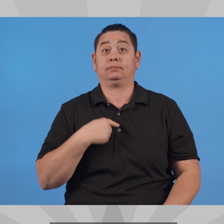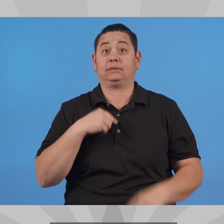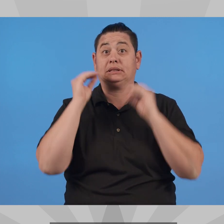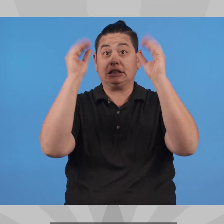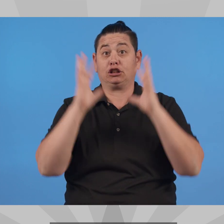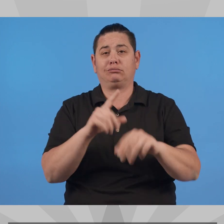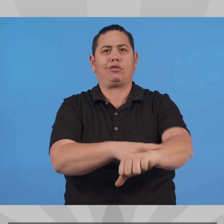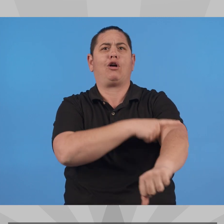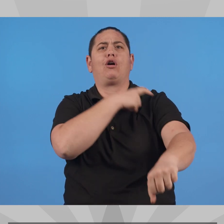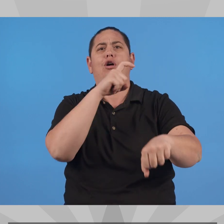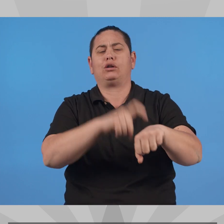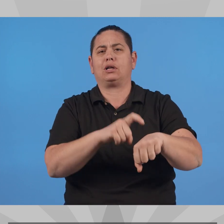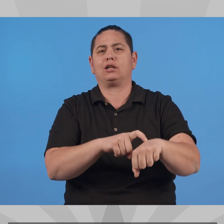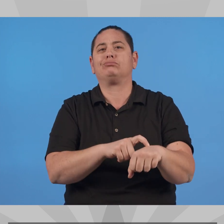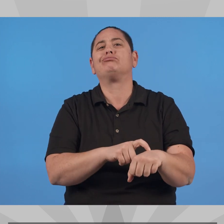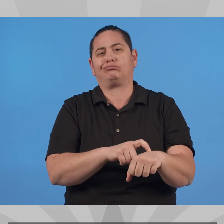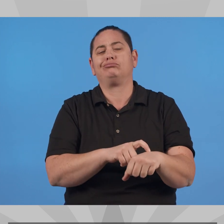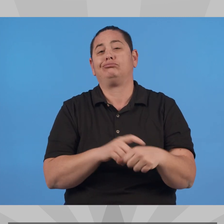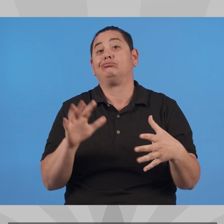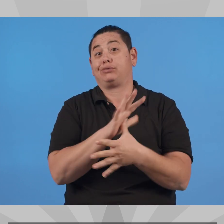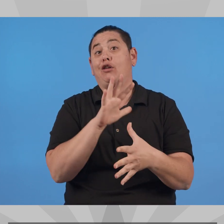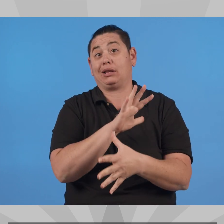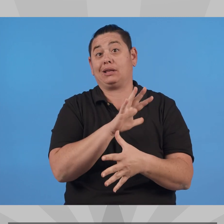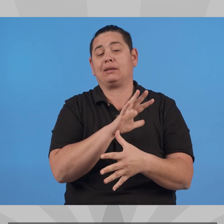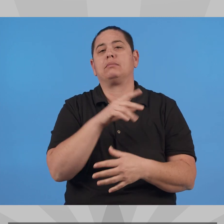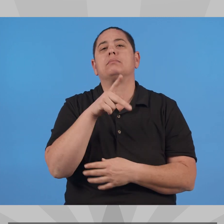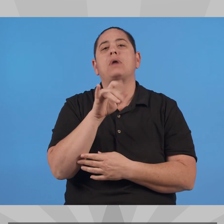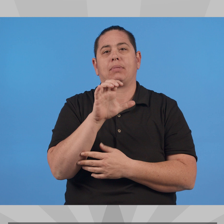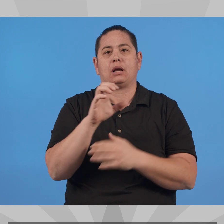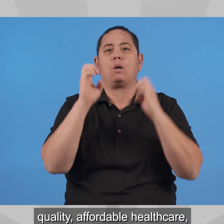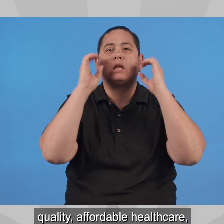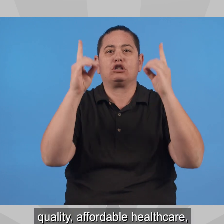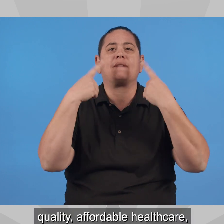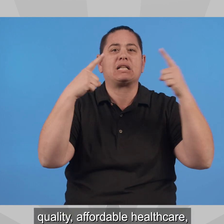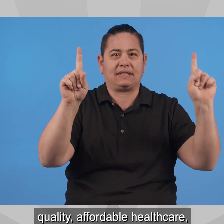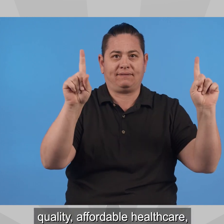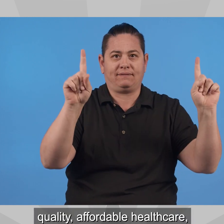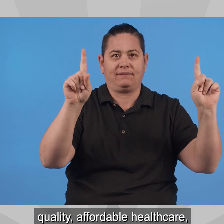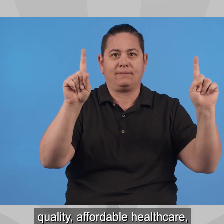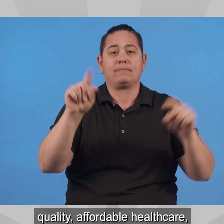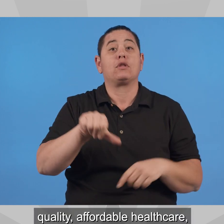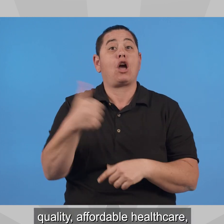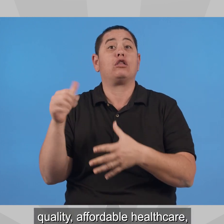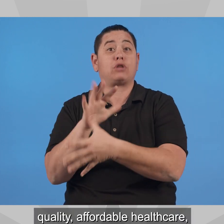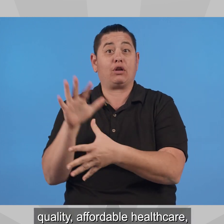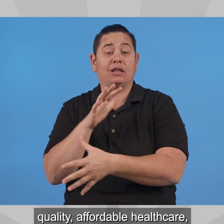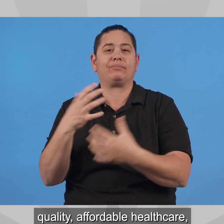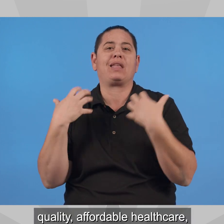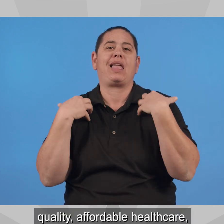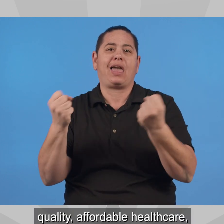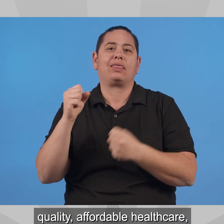lifelong educator and prioritize effective public education, quality, affordable health care,